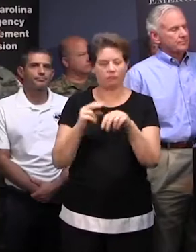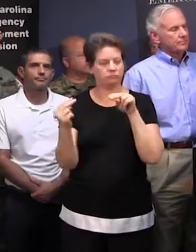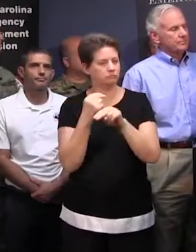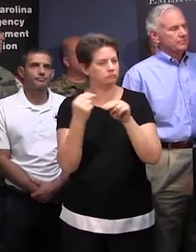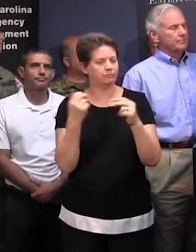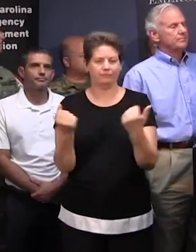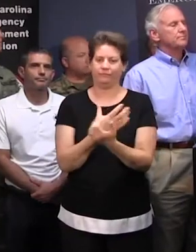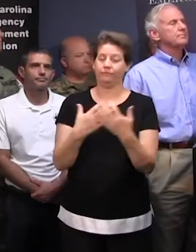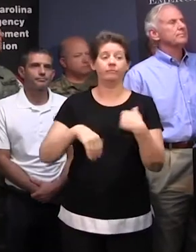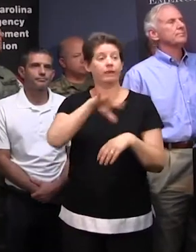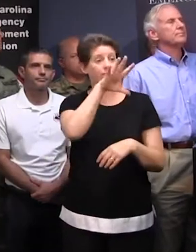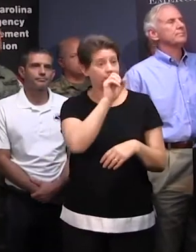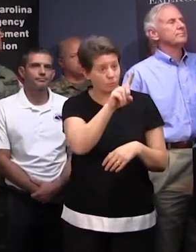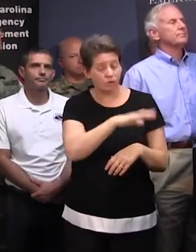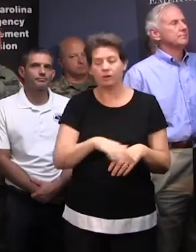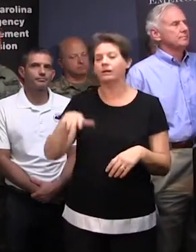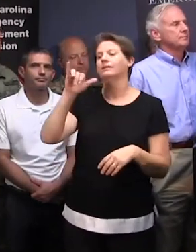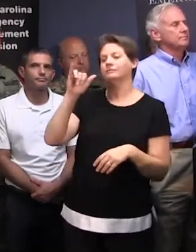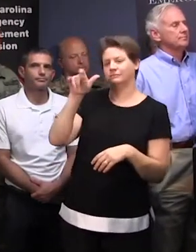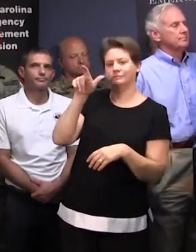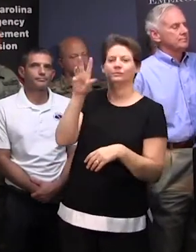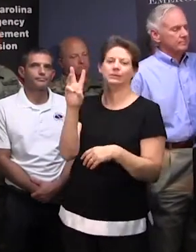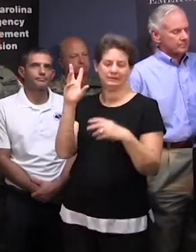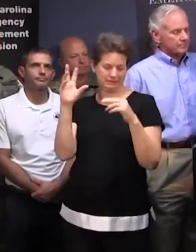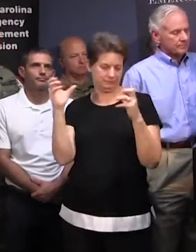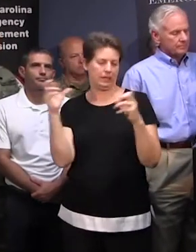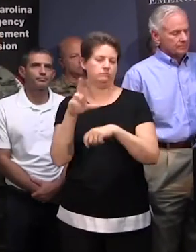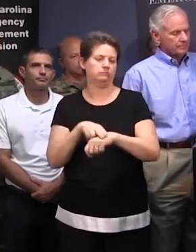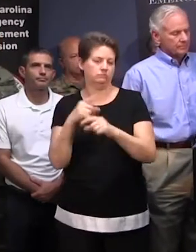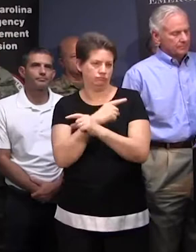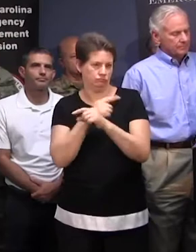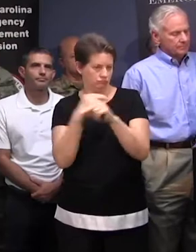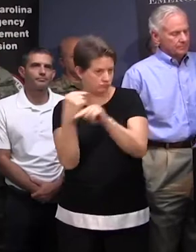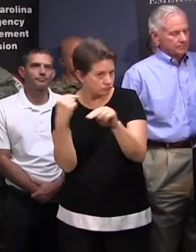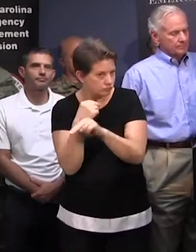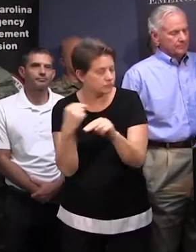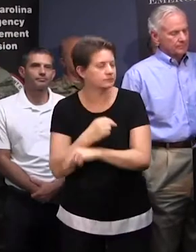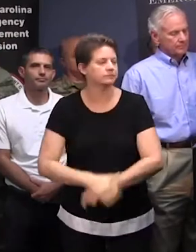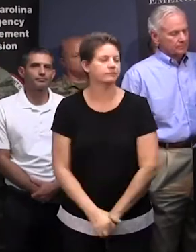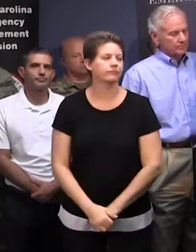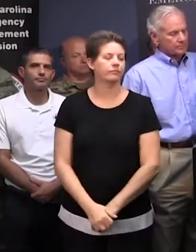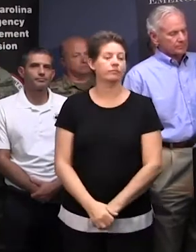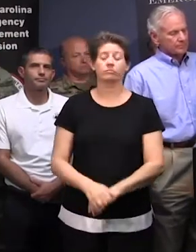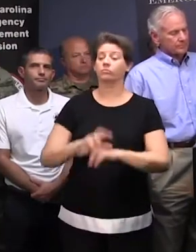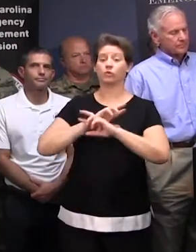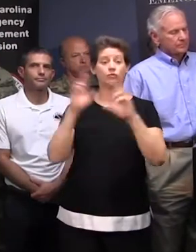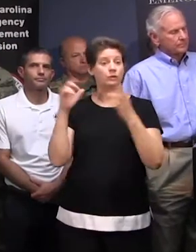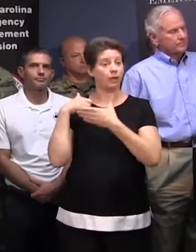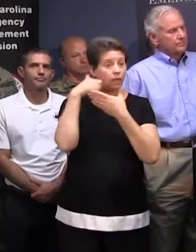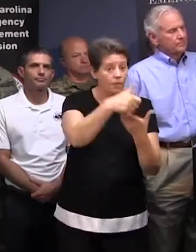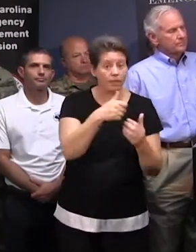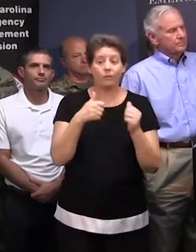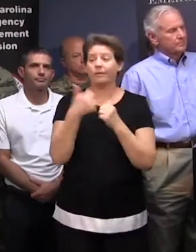for U.S. 501 as well as the I-26 corridor. We are prepared to assist the Department of Transportation with